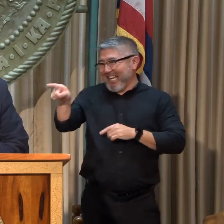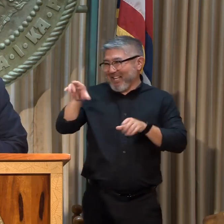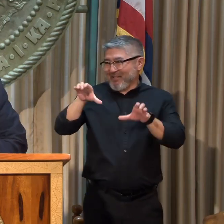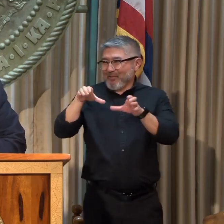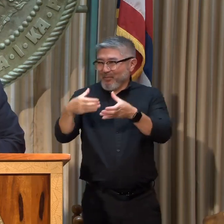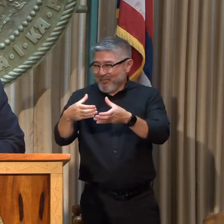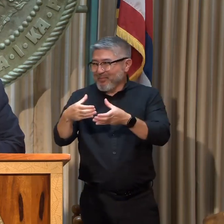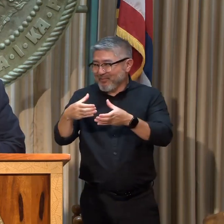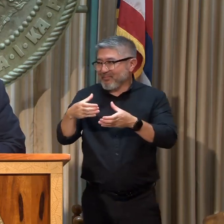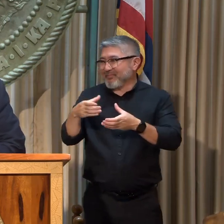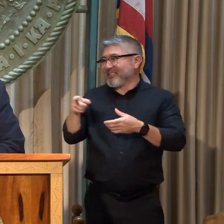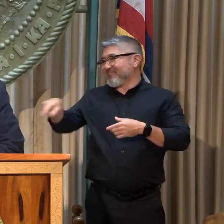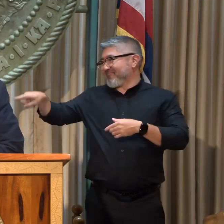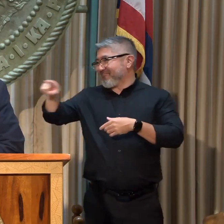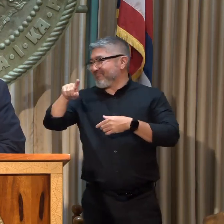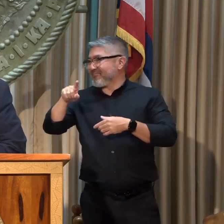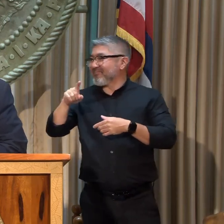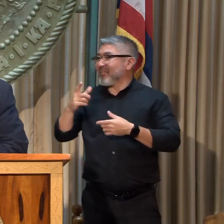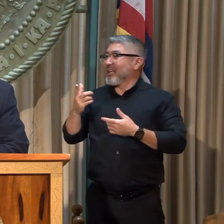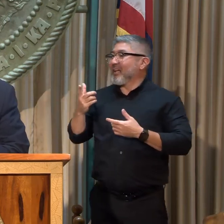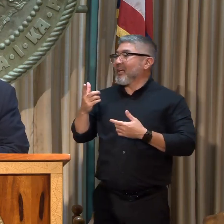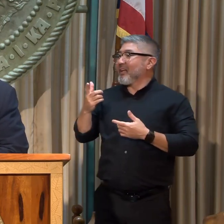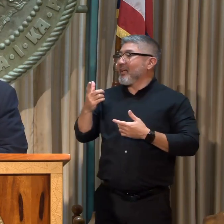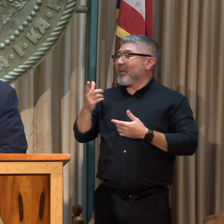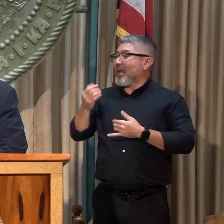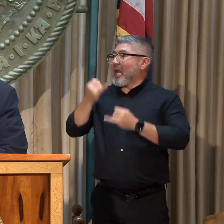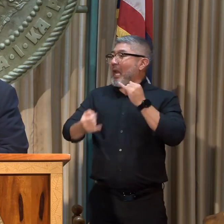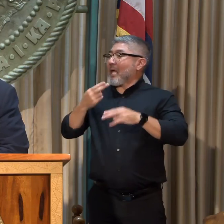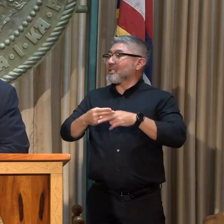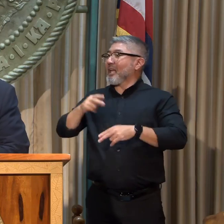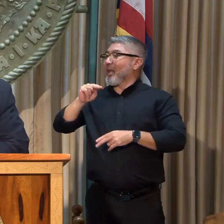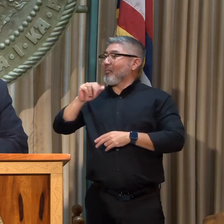Okay. Raise your hand if your last name is Navahine.